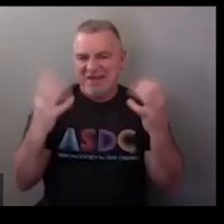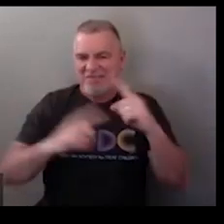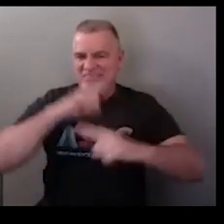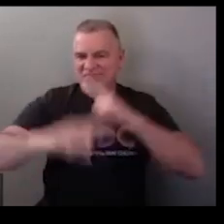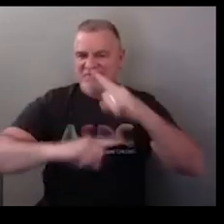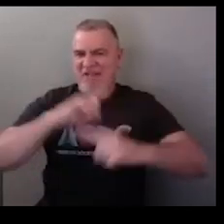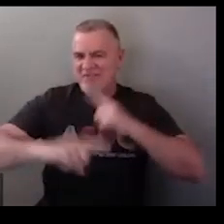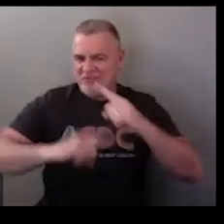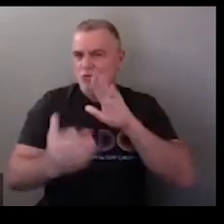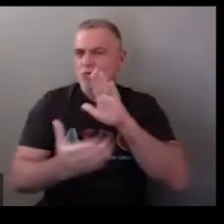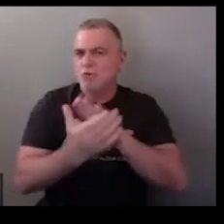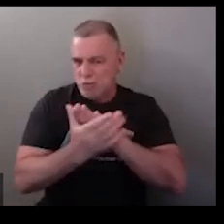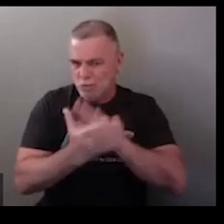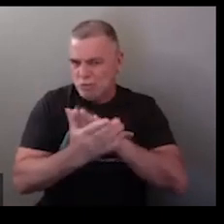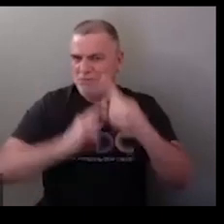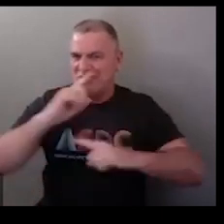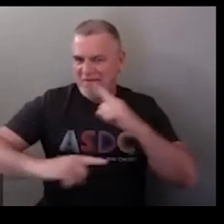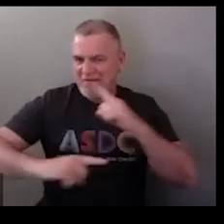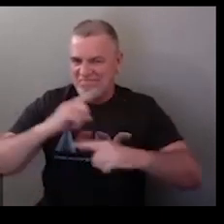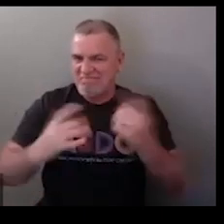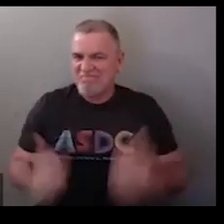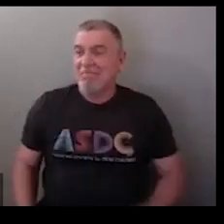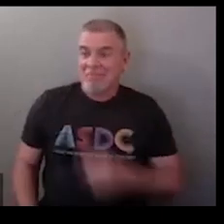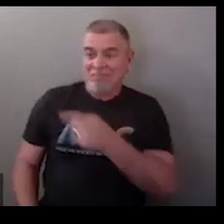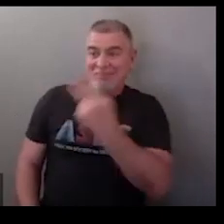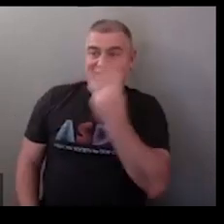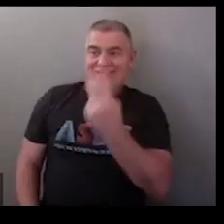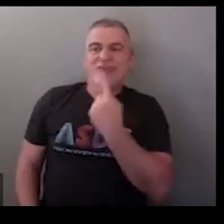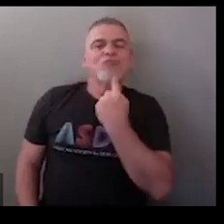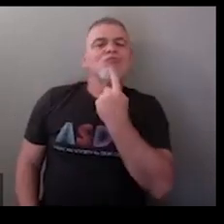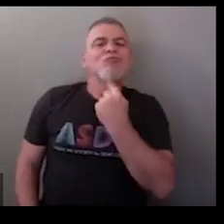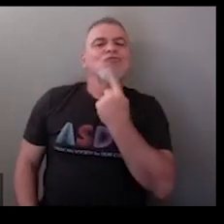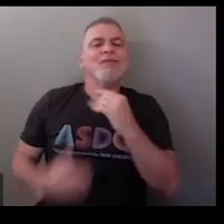so we're going to focus on again school related vocabulary this evening